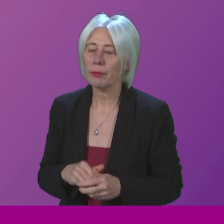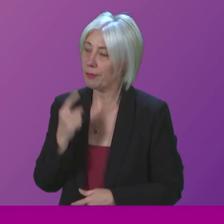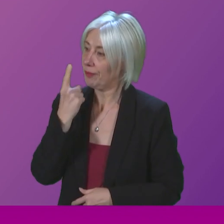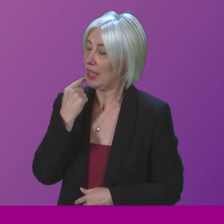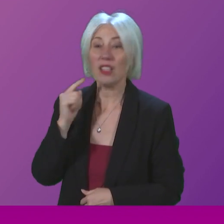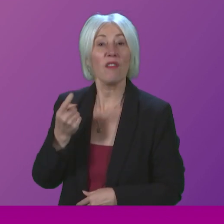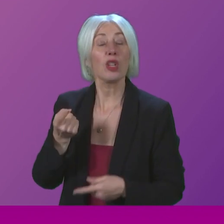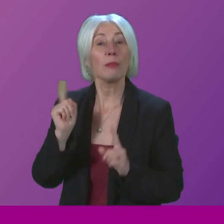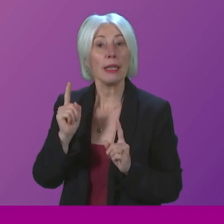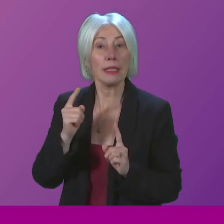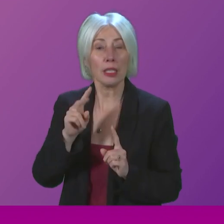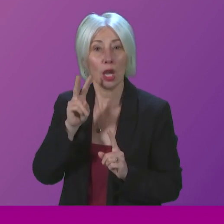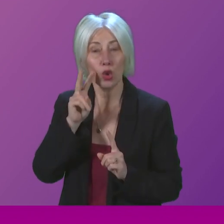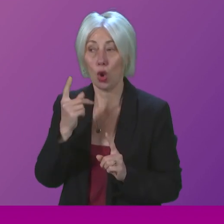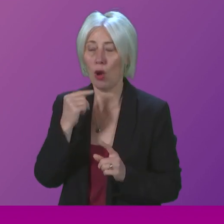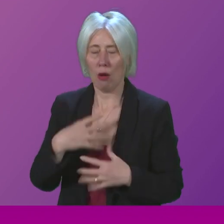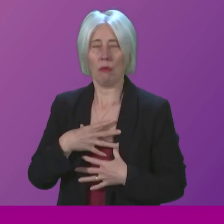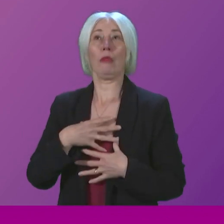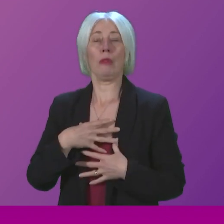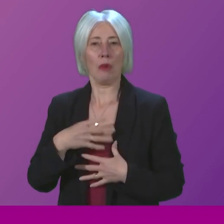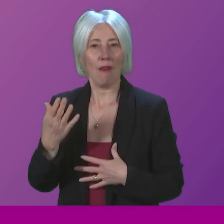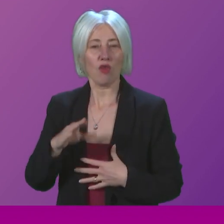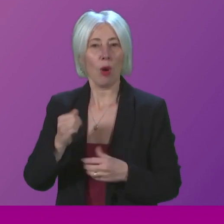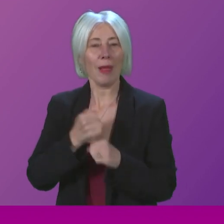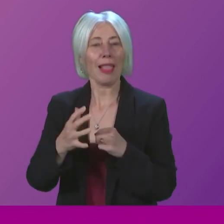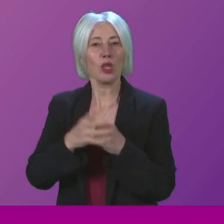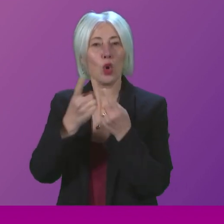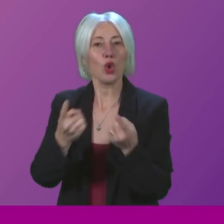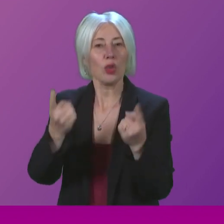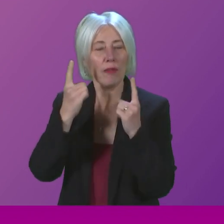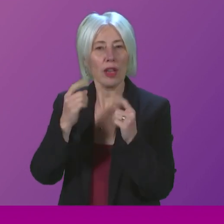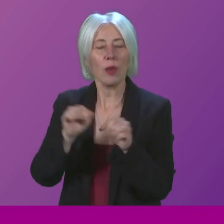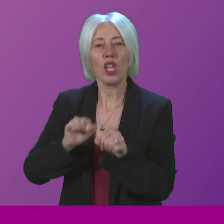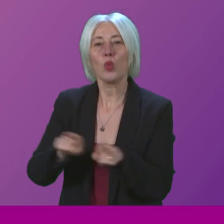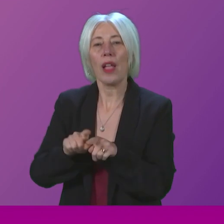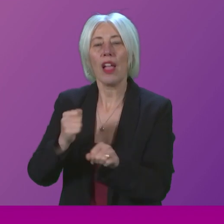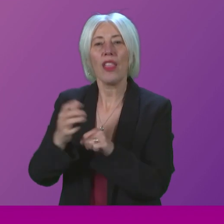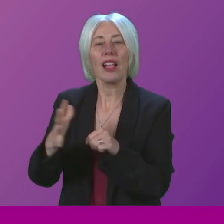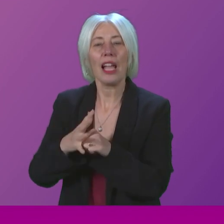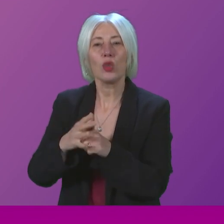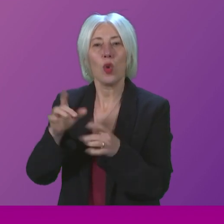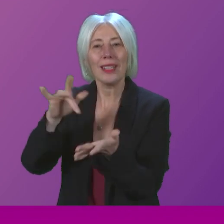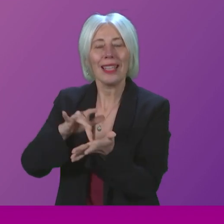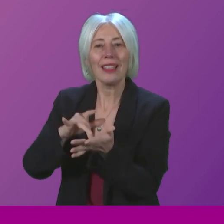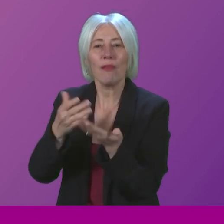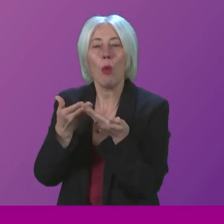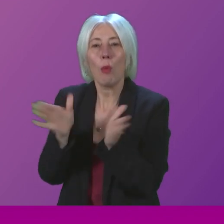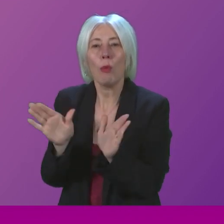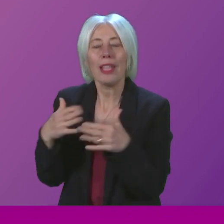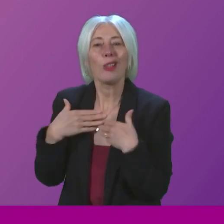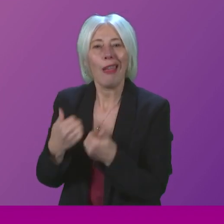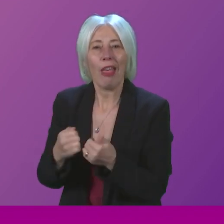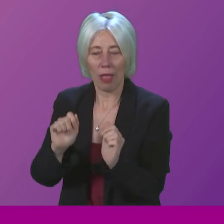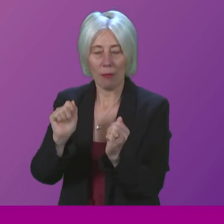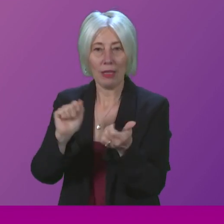Minister will have seen the truly shocking findings by Glasgow University and the Glasgow Centre for Population Health, published in the